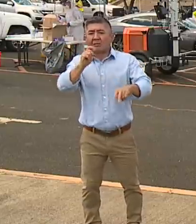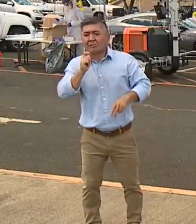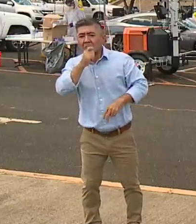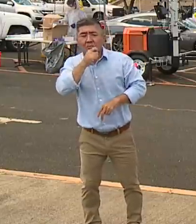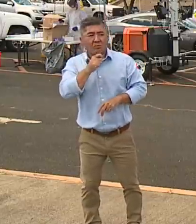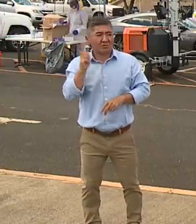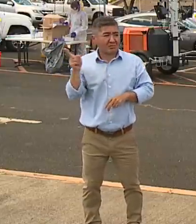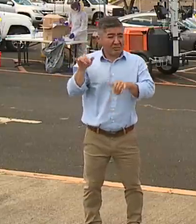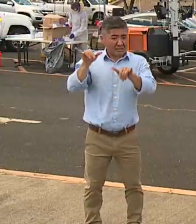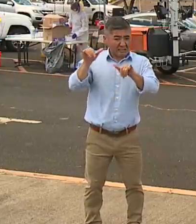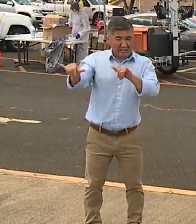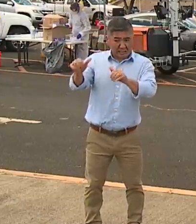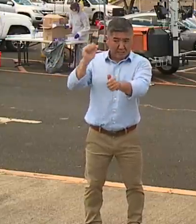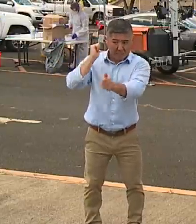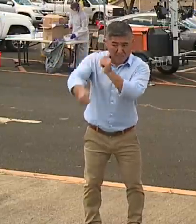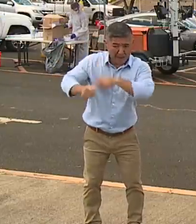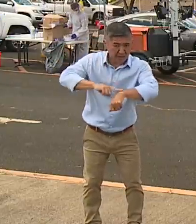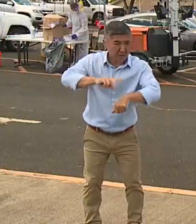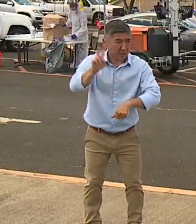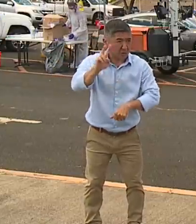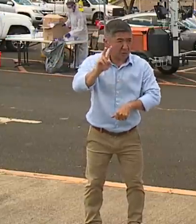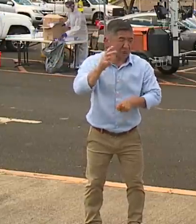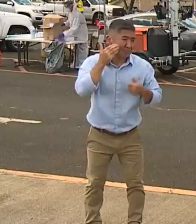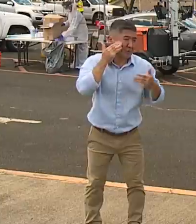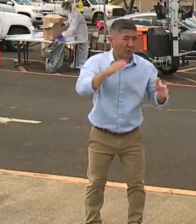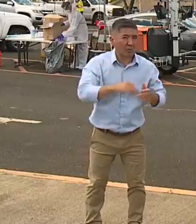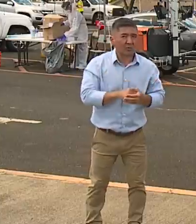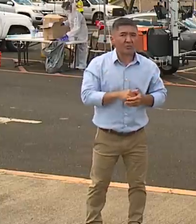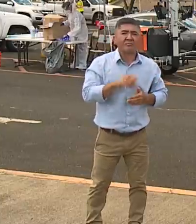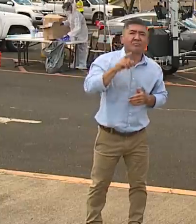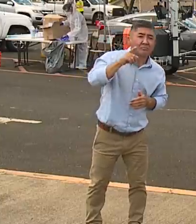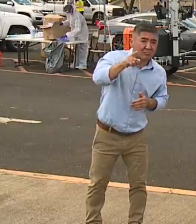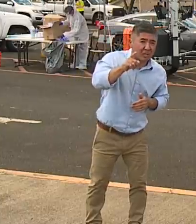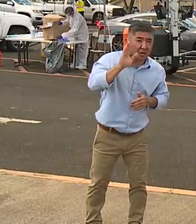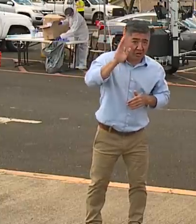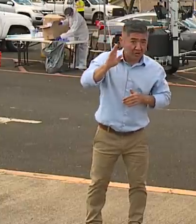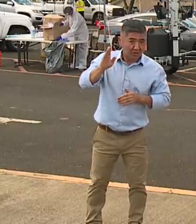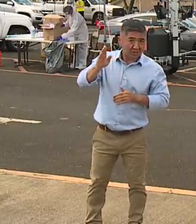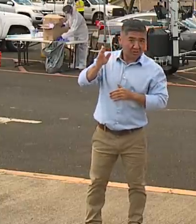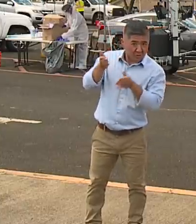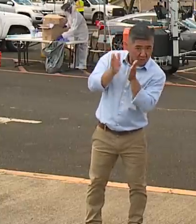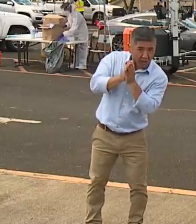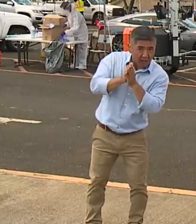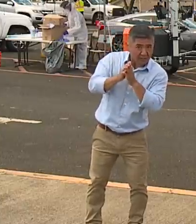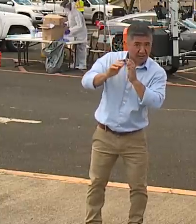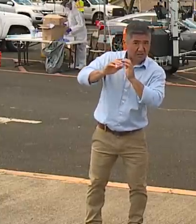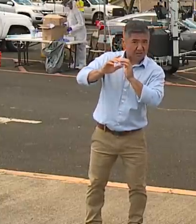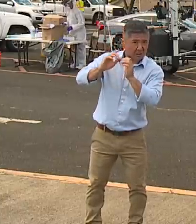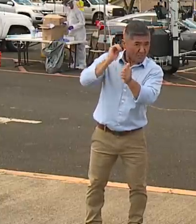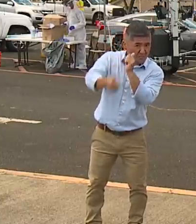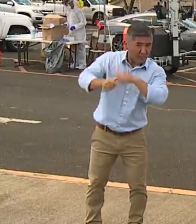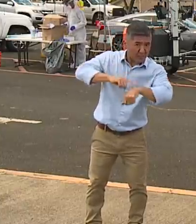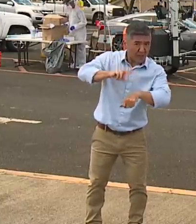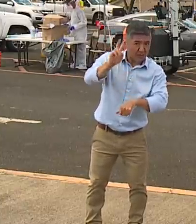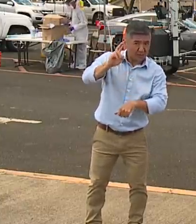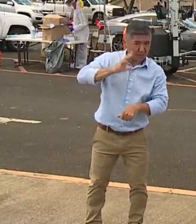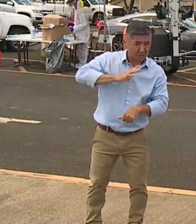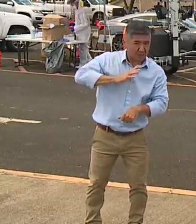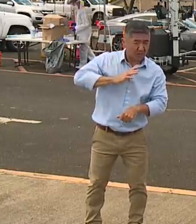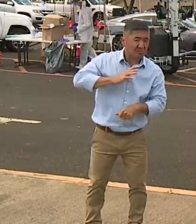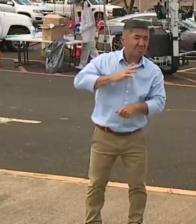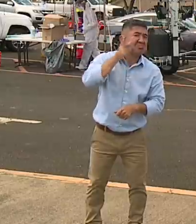will stay beyond two o'clock. Alex, you're going to what? We're going to check on that. Okay. But if you can, ask them and then find out how much longer.